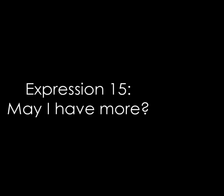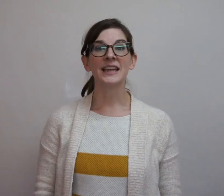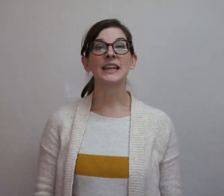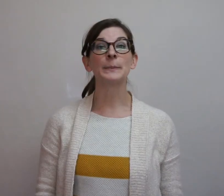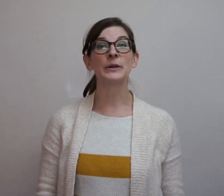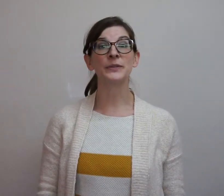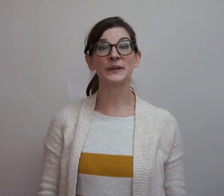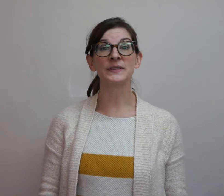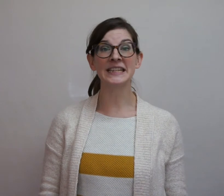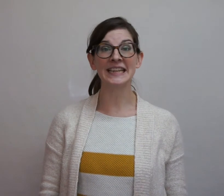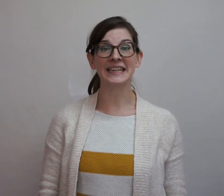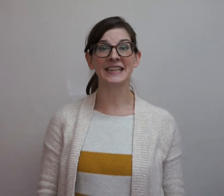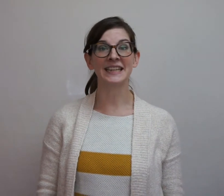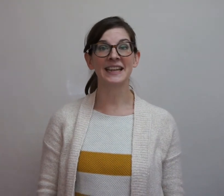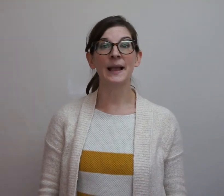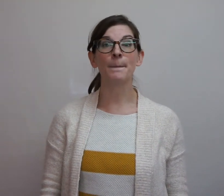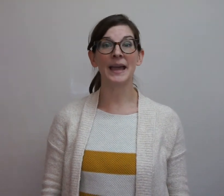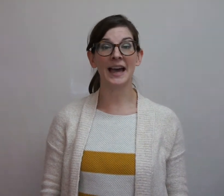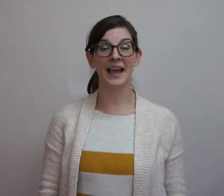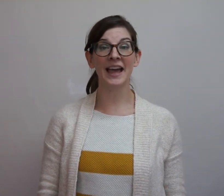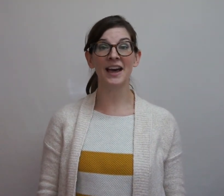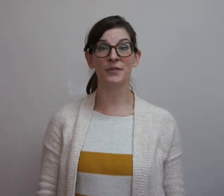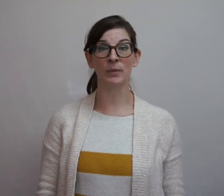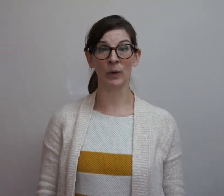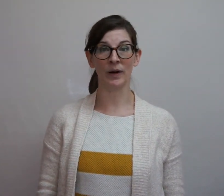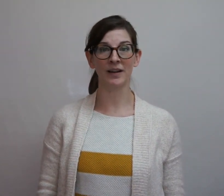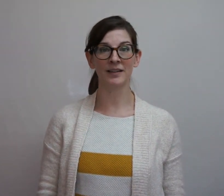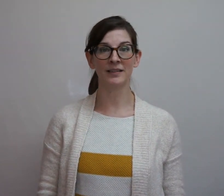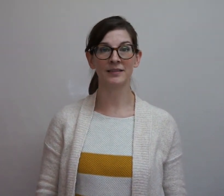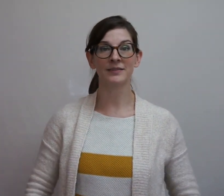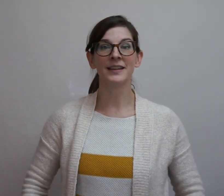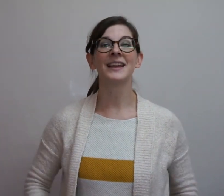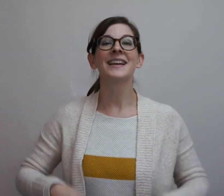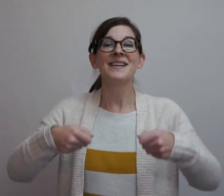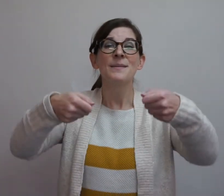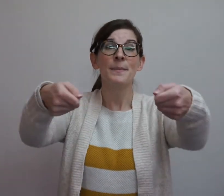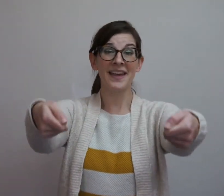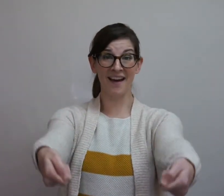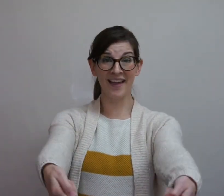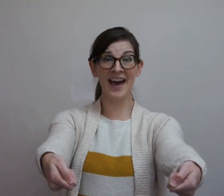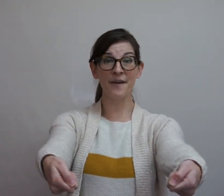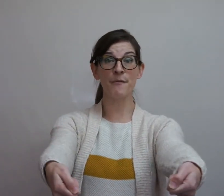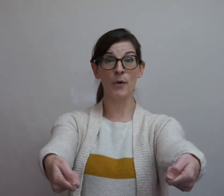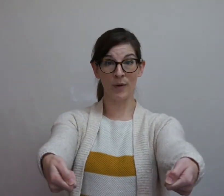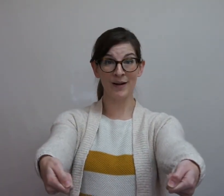Number fifteen, may I have more? May I have more?